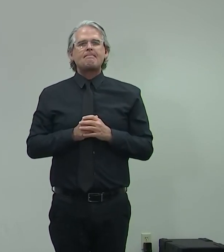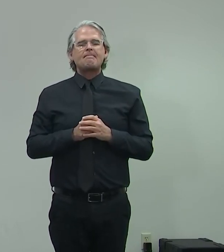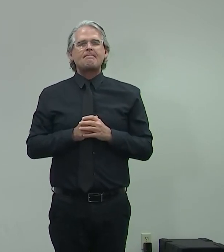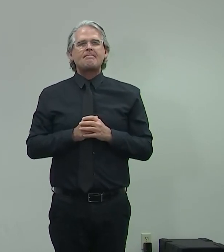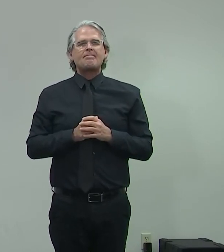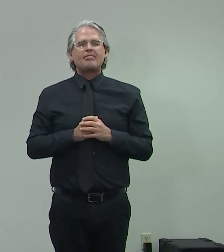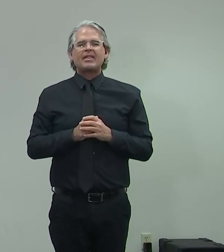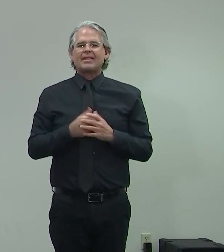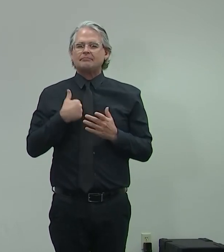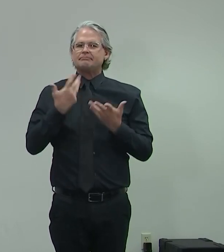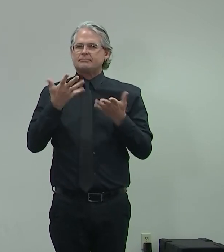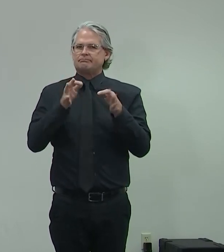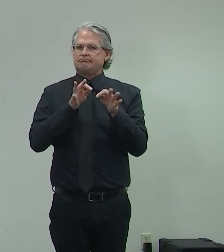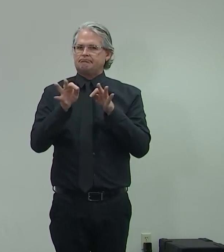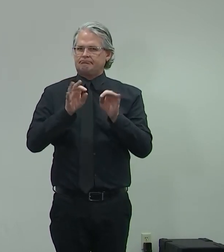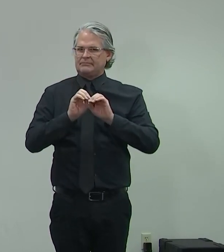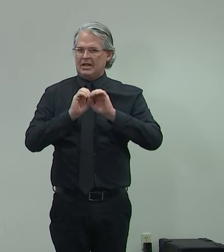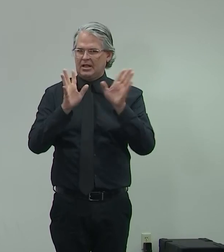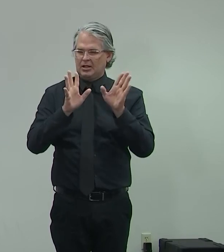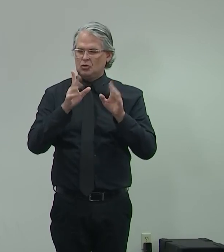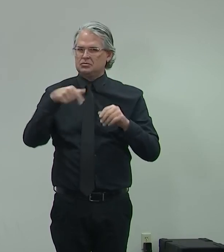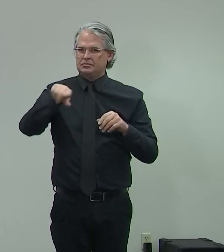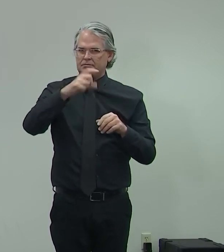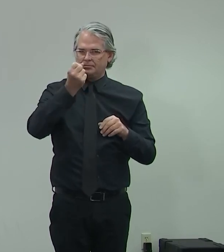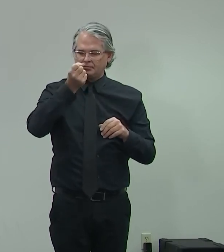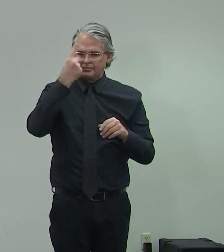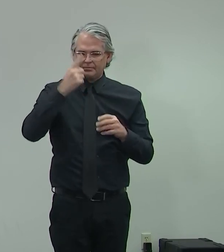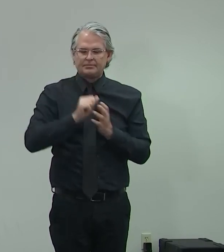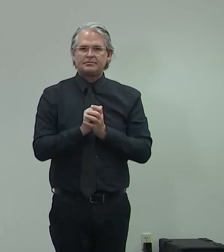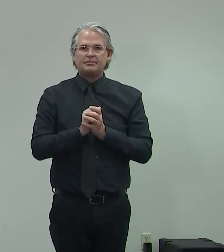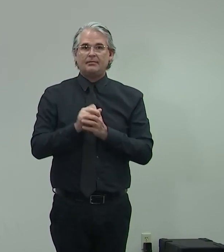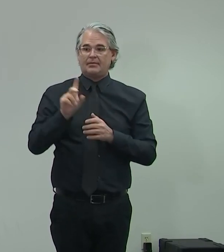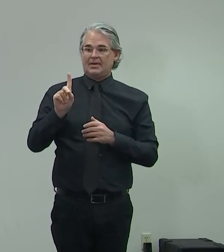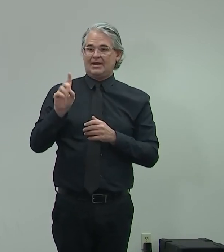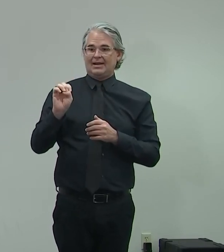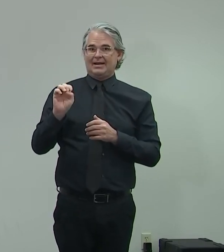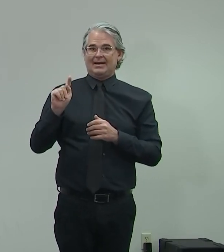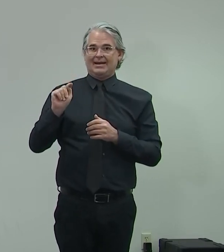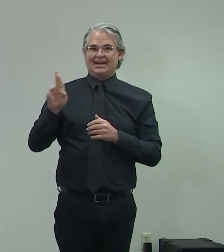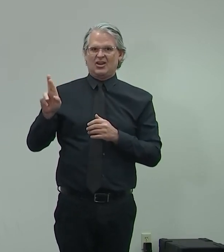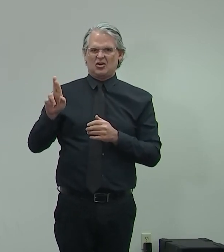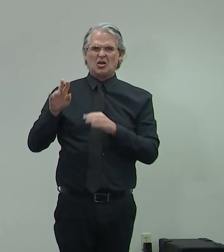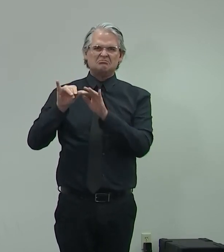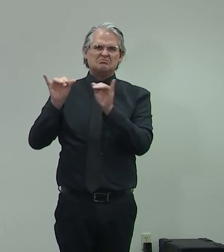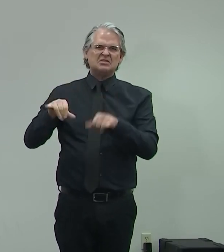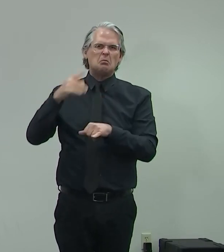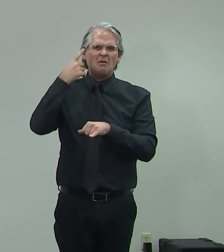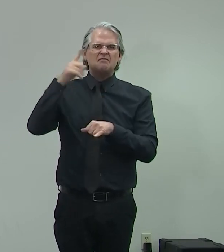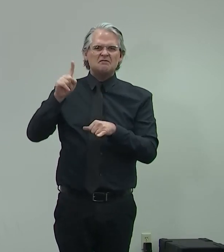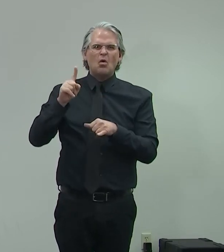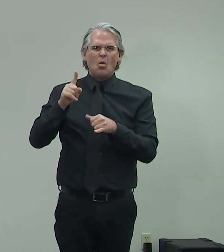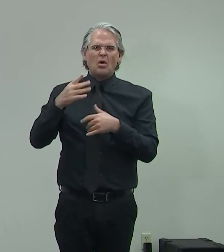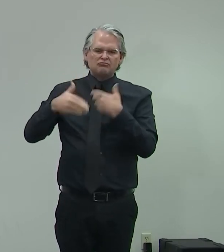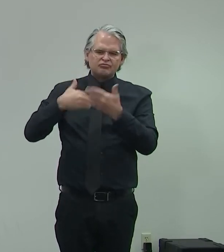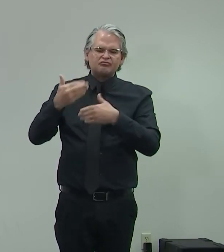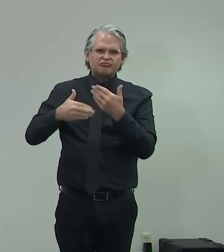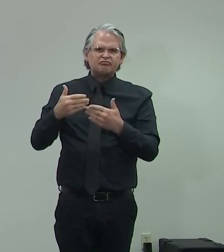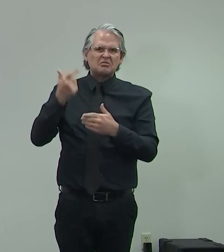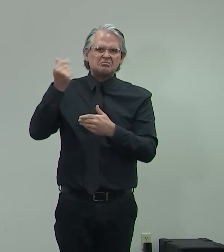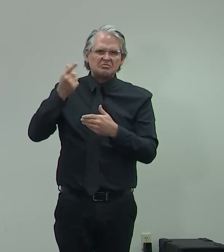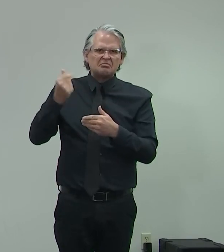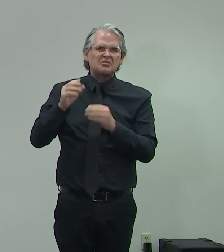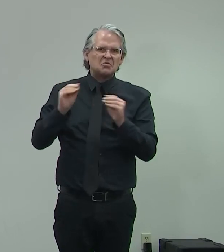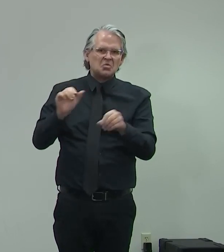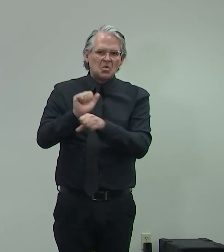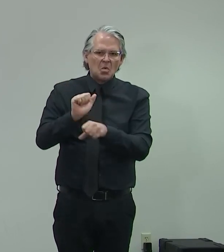people to try to understand. We inherited a Dieter system, an unemployment system that was antiquated to begin with. The Secretary